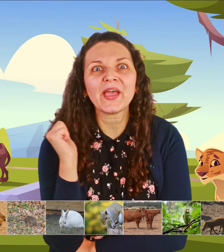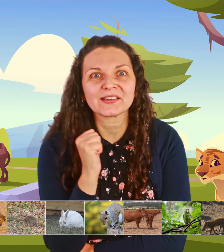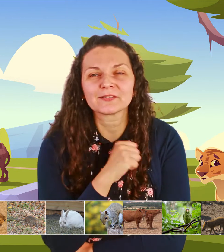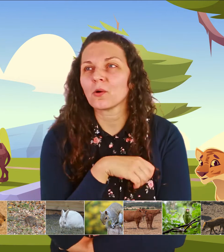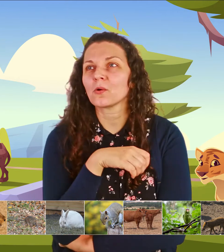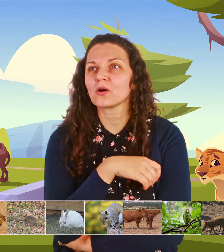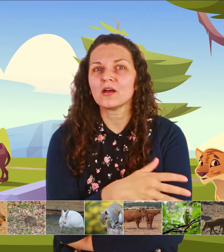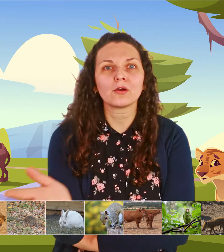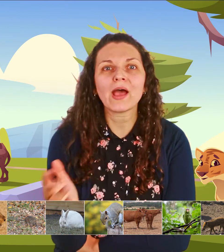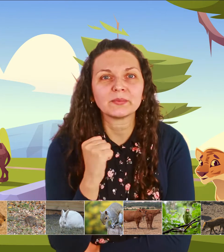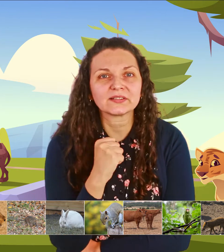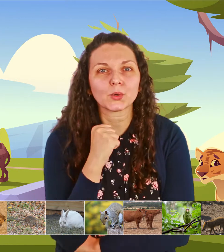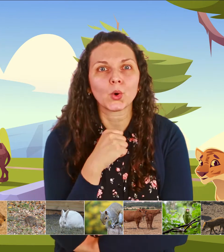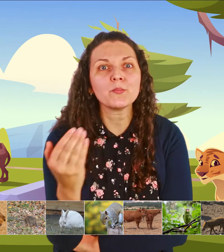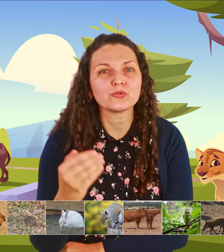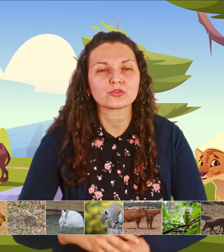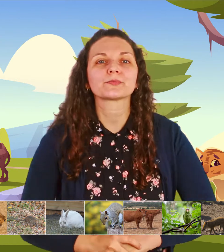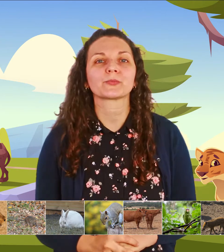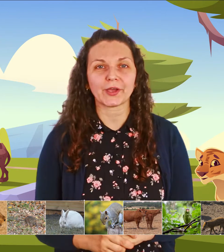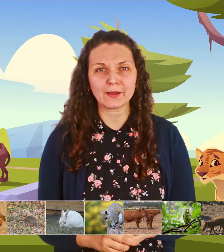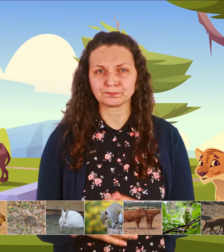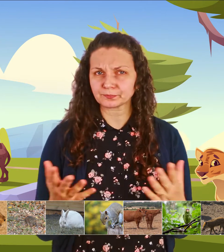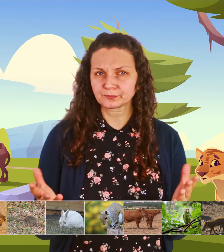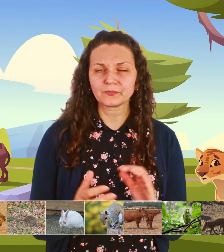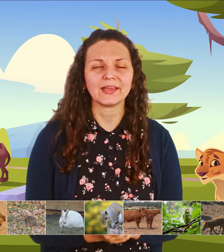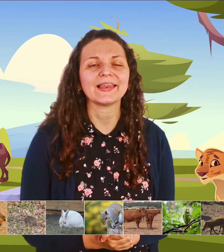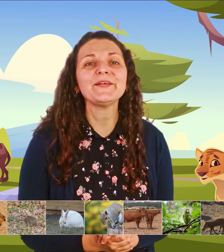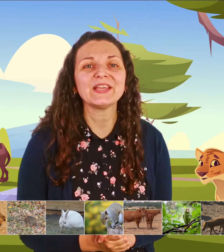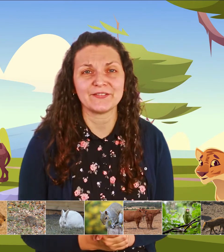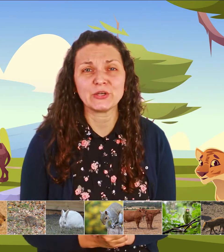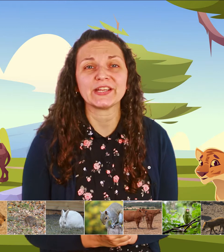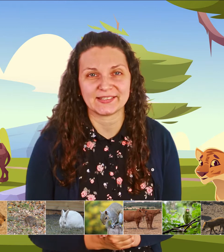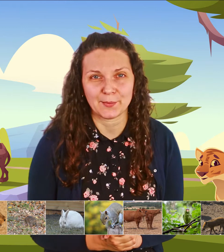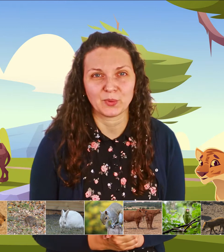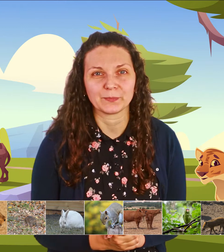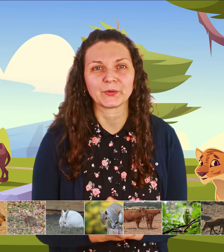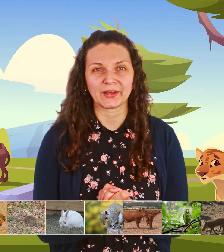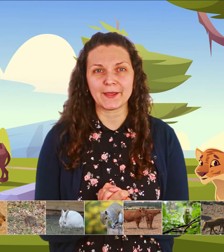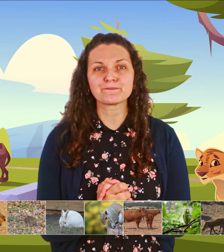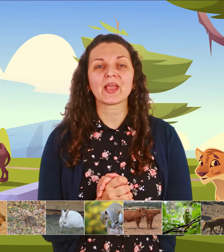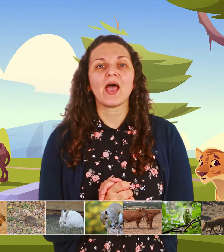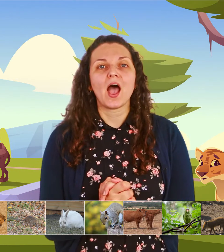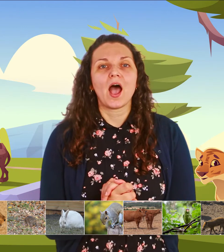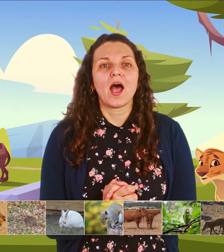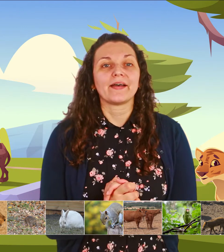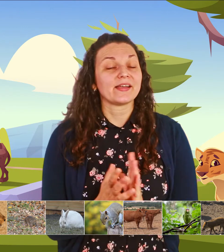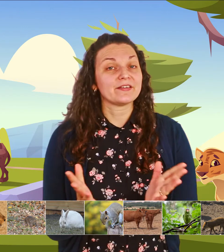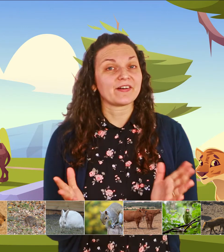pig or a rabbit or a moose okay let me give you an example okay if i